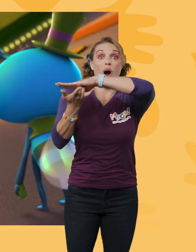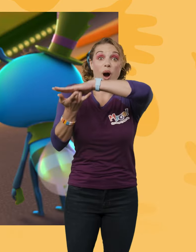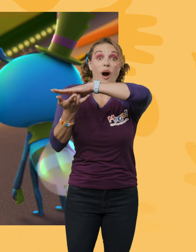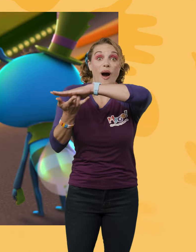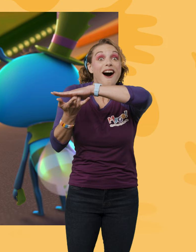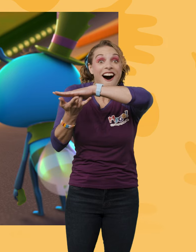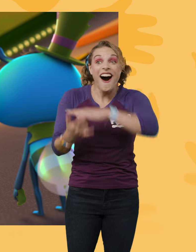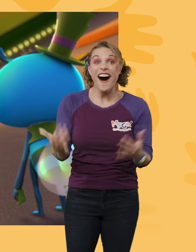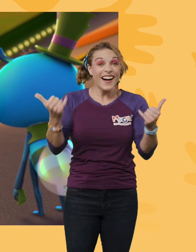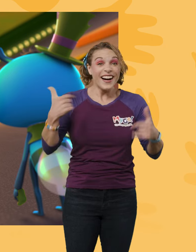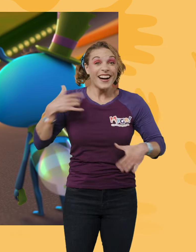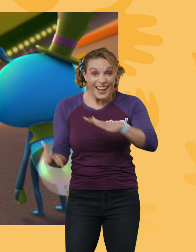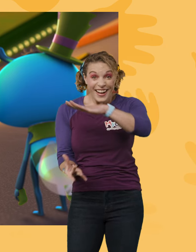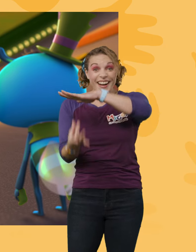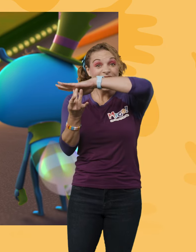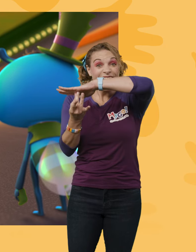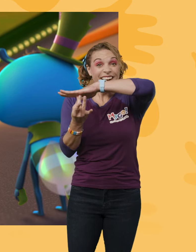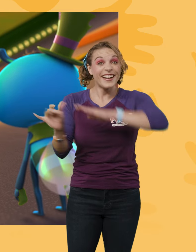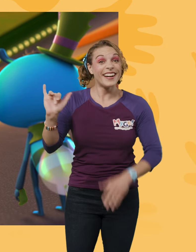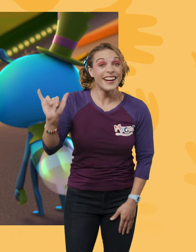Whoa! Now I stick to the ceiling, too!